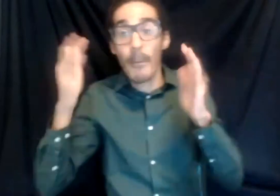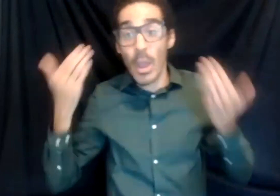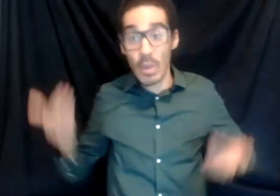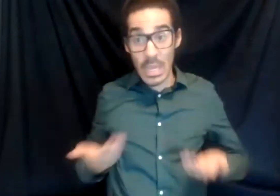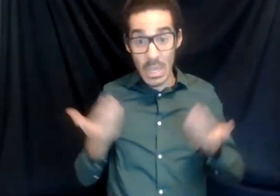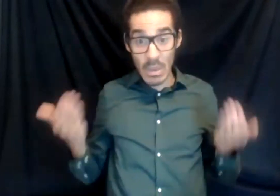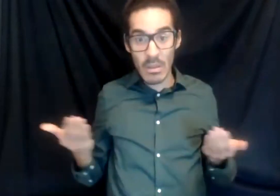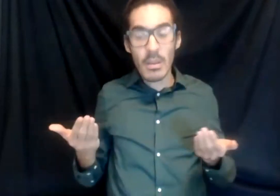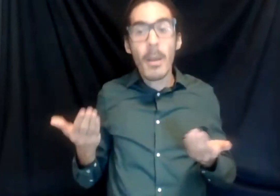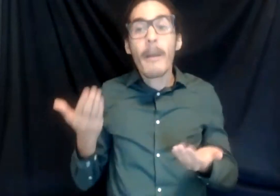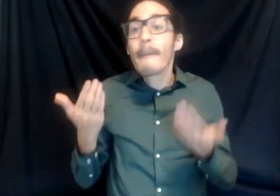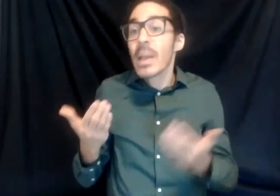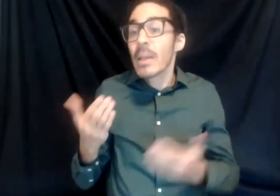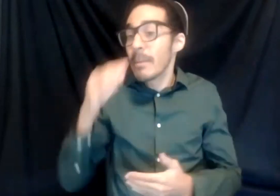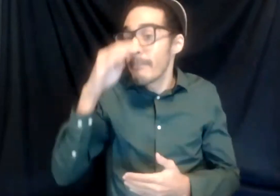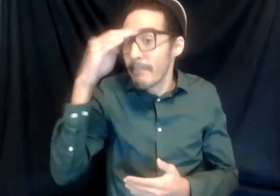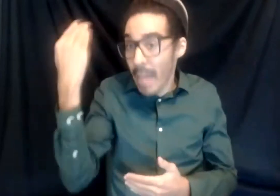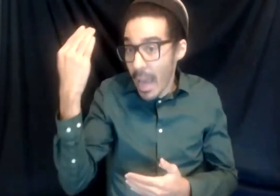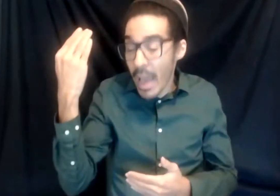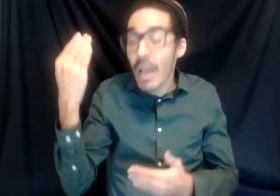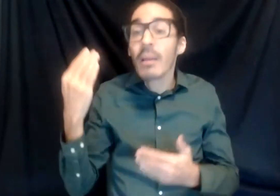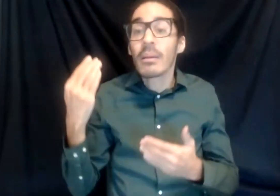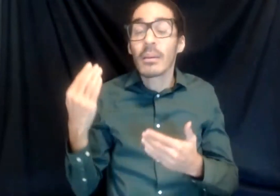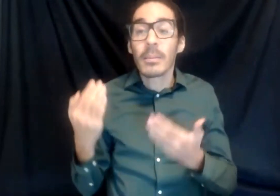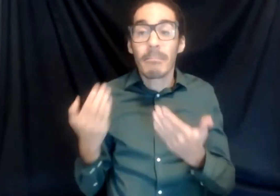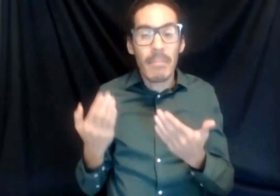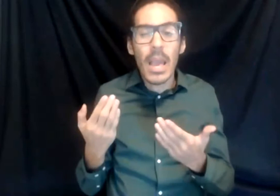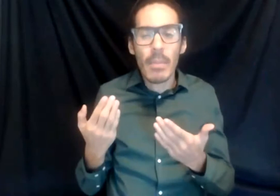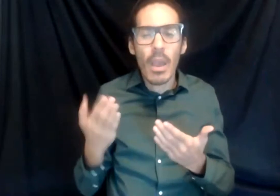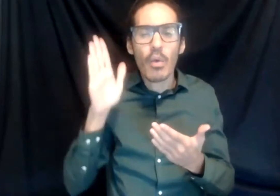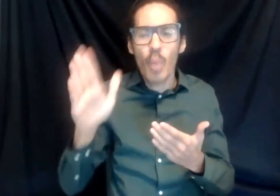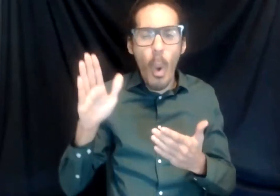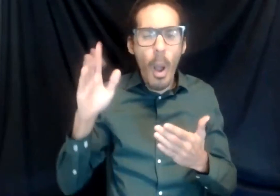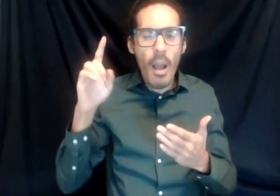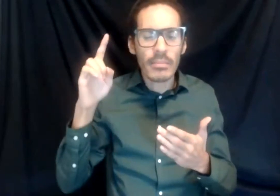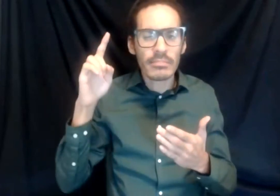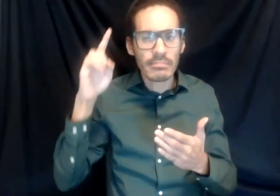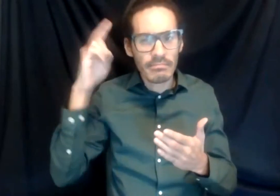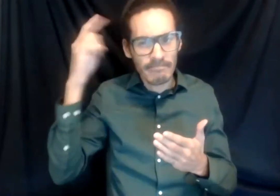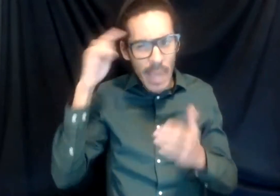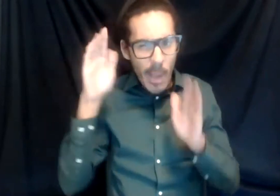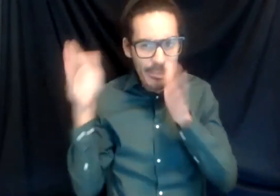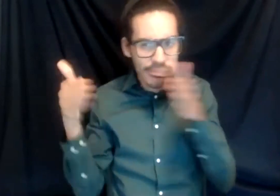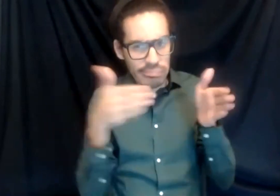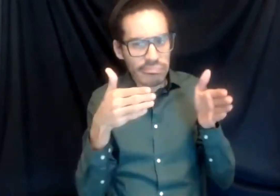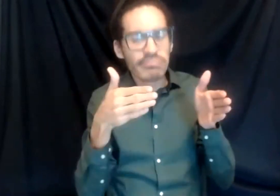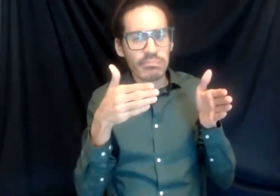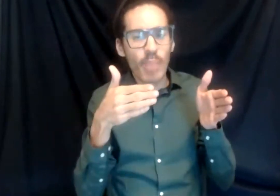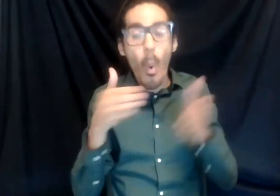be African American, but you might have a different way of thinking, or you might be Asian, but you might have a different way of thinking, or different styles, or different mentality,